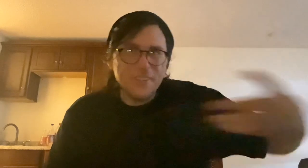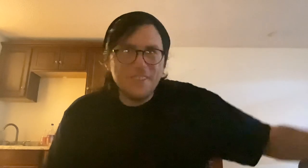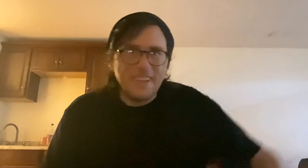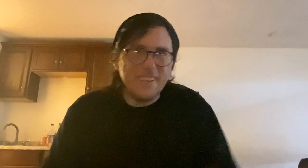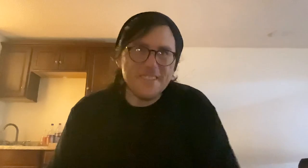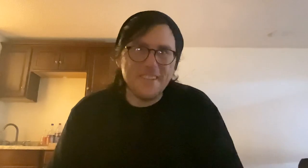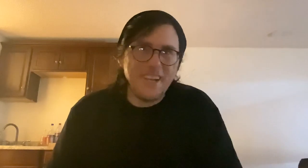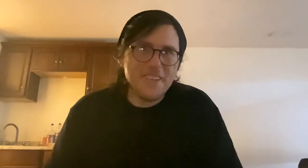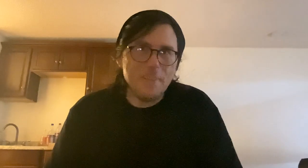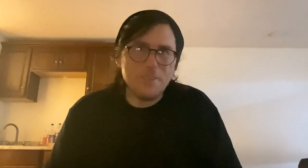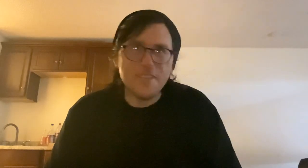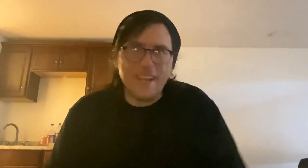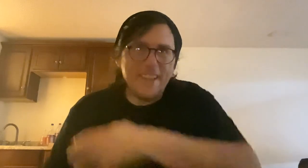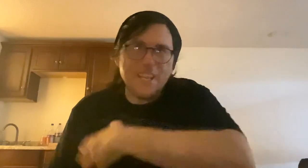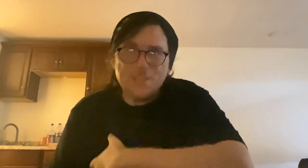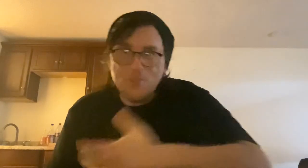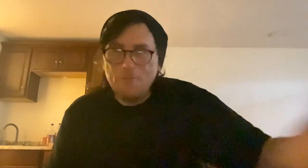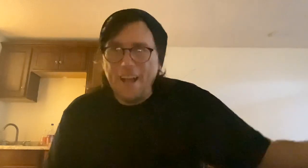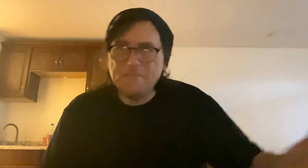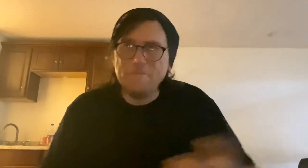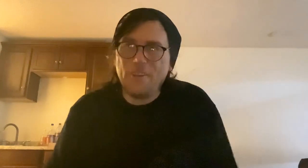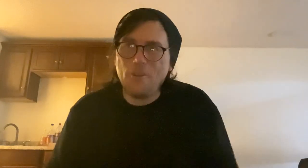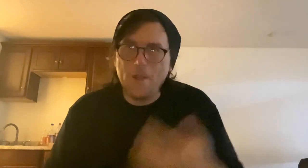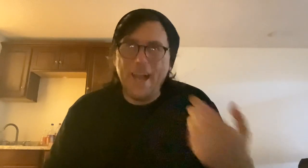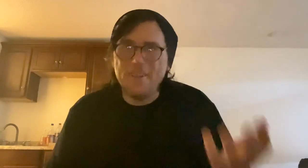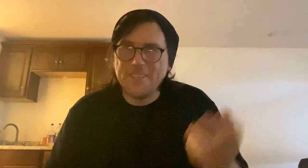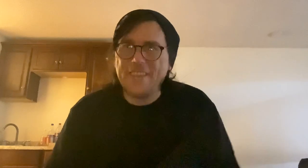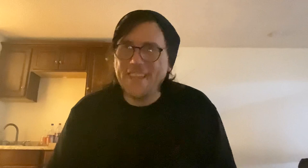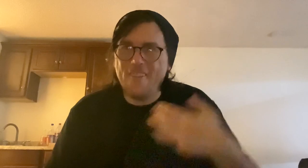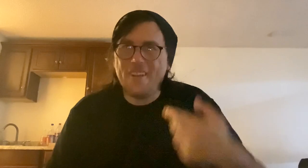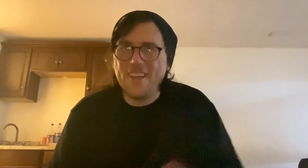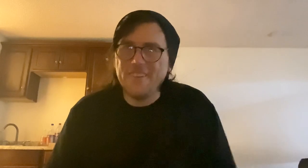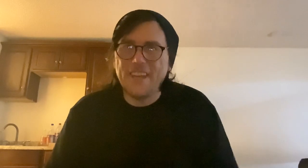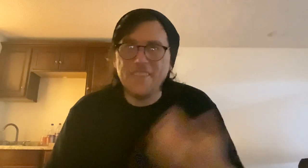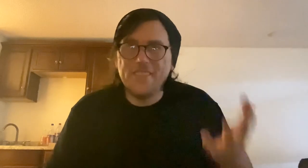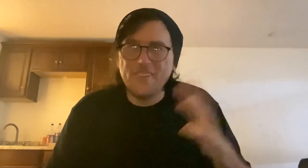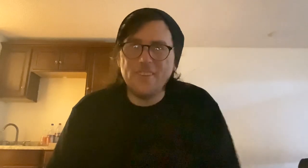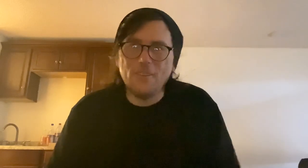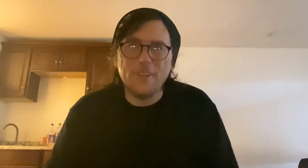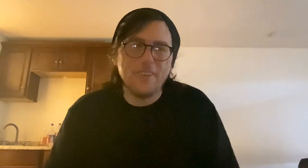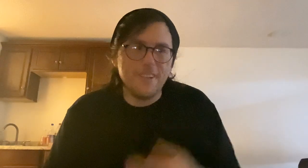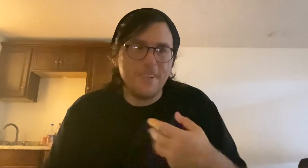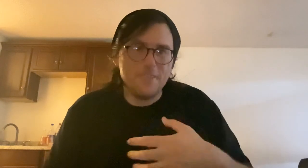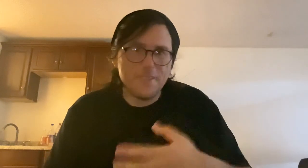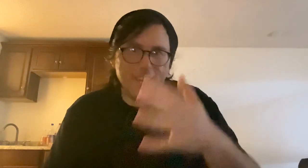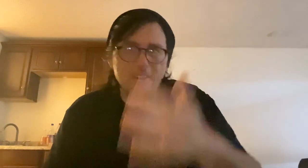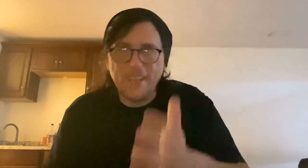You know, because a lot of times they'll say that you have to figure your way out to get there and all that. They're only going to do is say, OK,